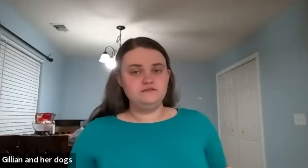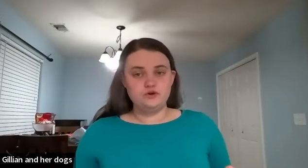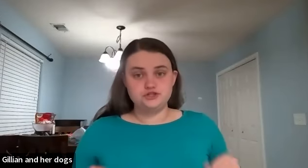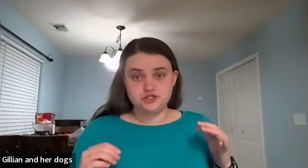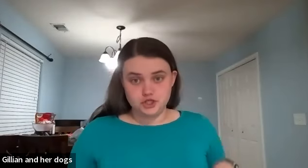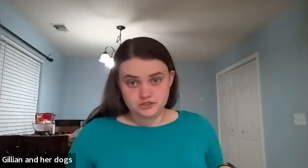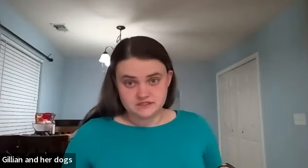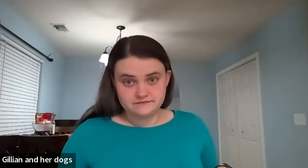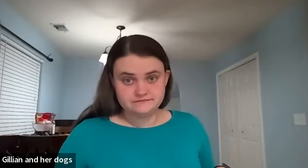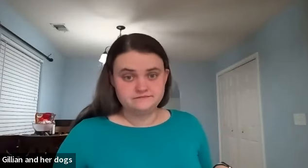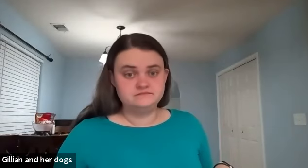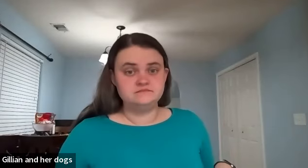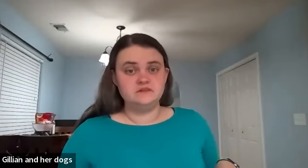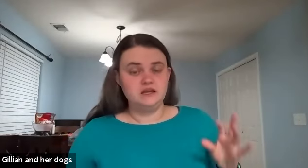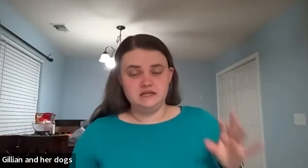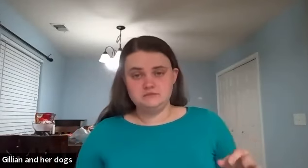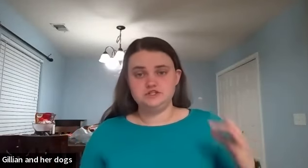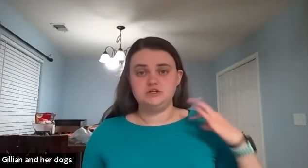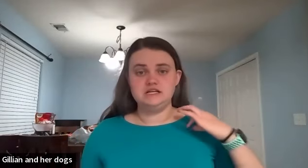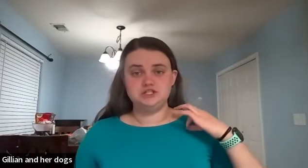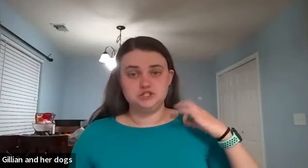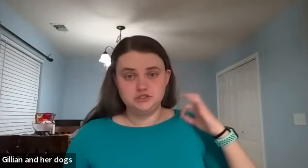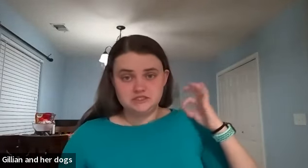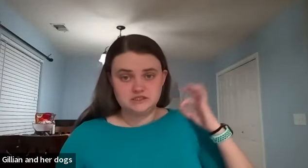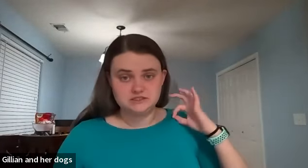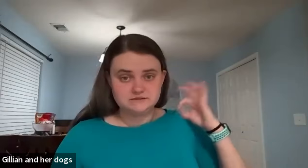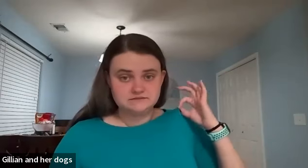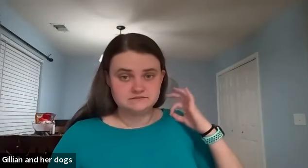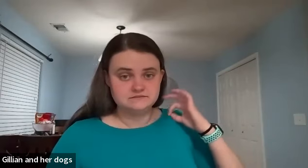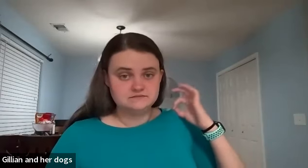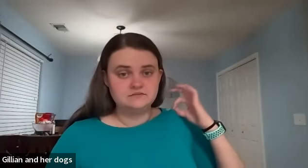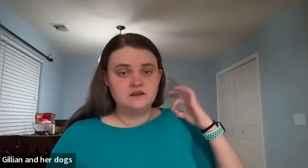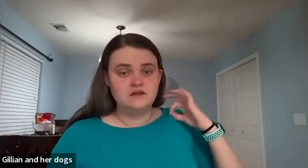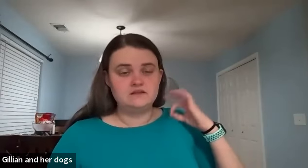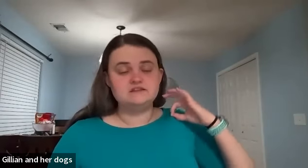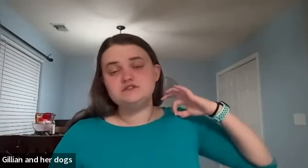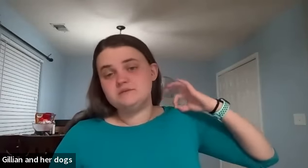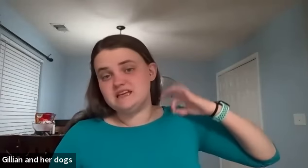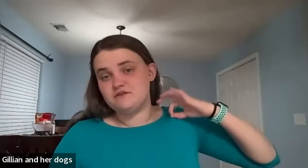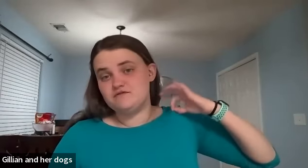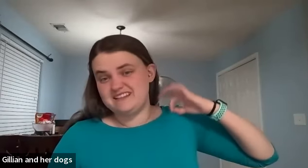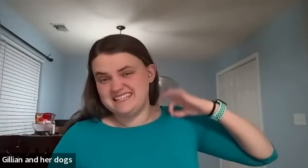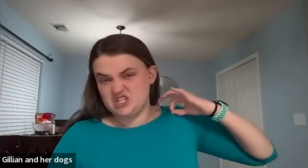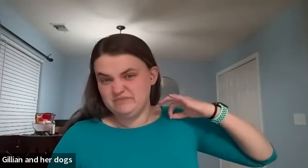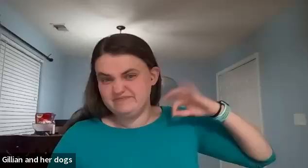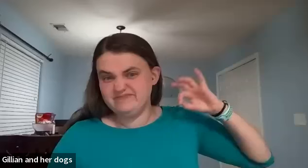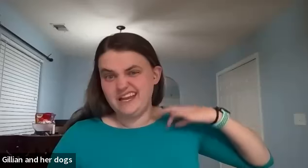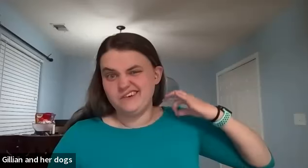for shirt any type of shirt is shirt this also can be signed for volunteer like i